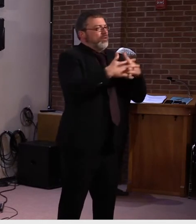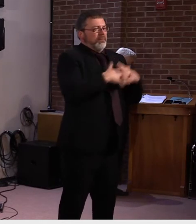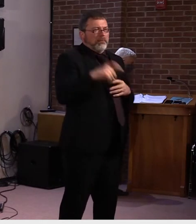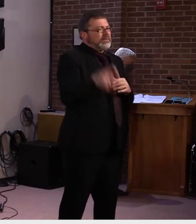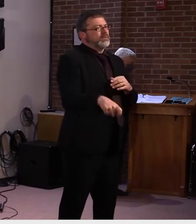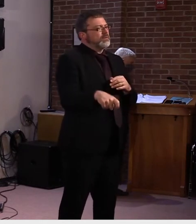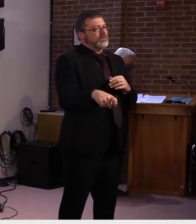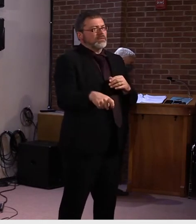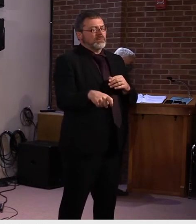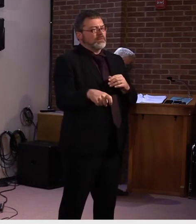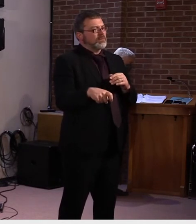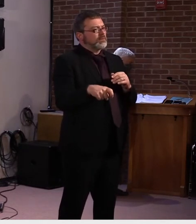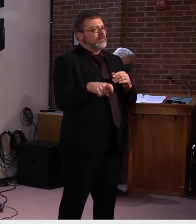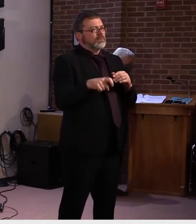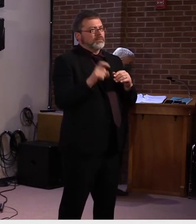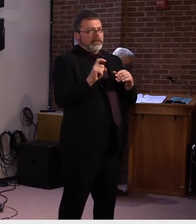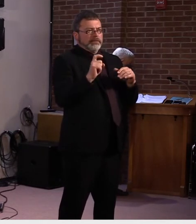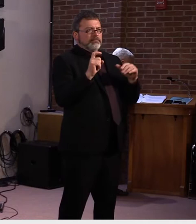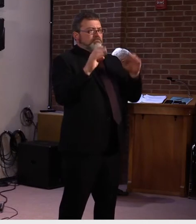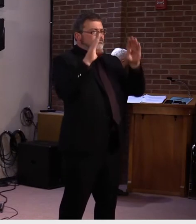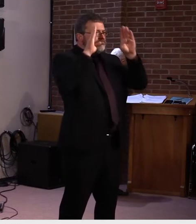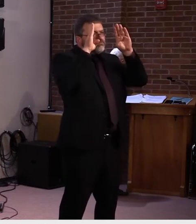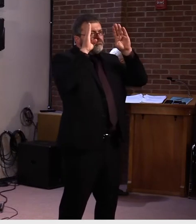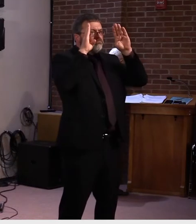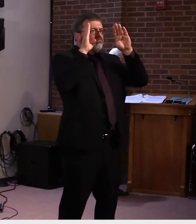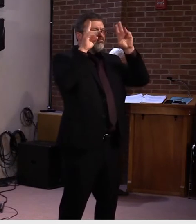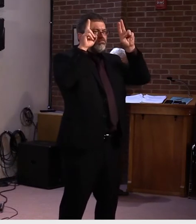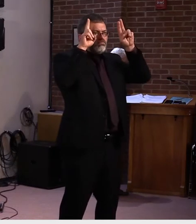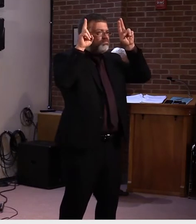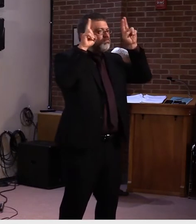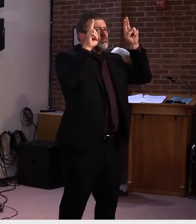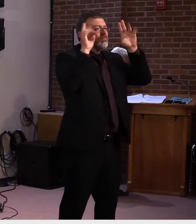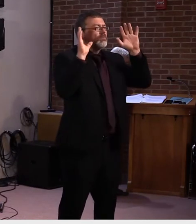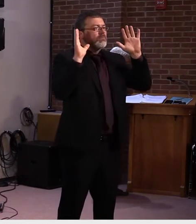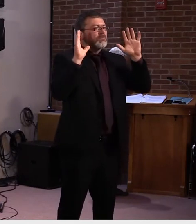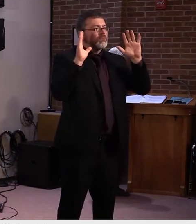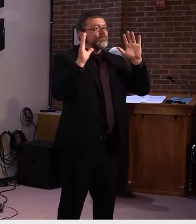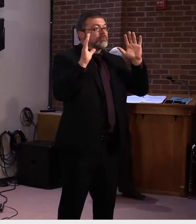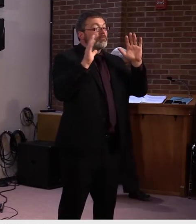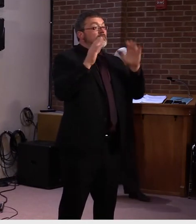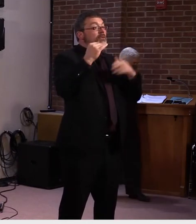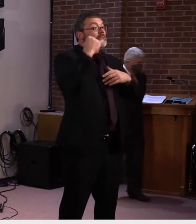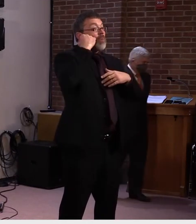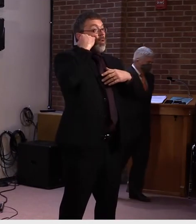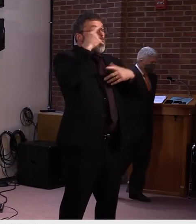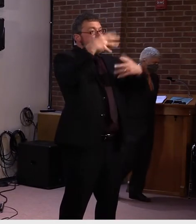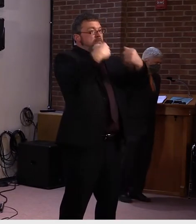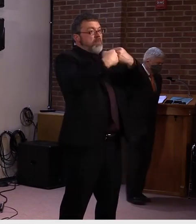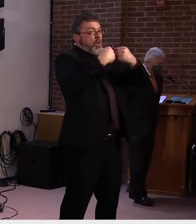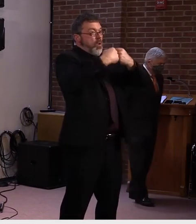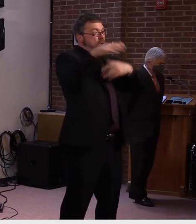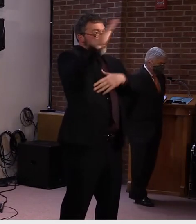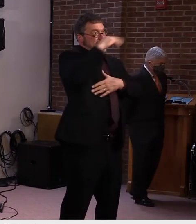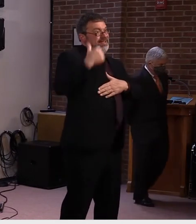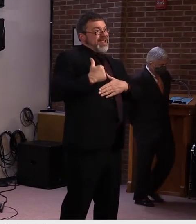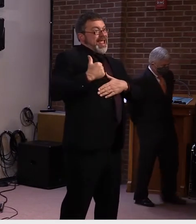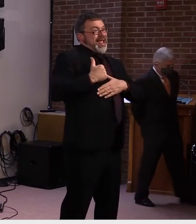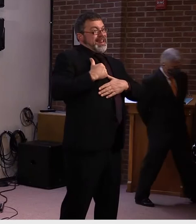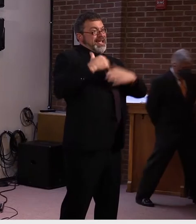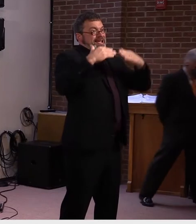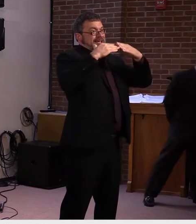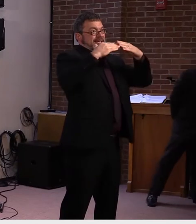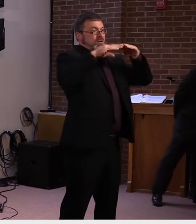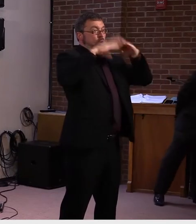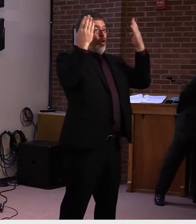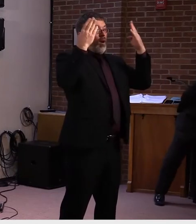us, uh, you know, if the border were to open up, uh, Montreal there, Quebec City, um, and Toronto, uh, as well in,